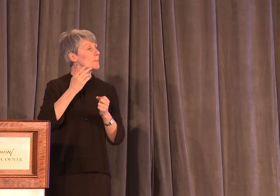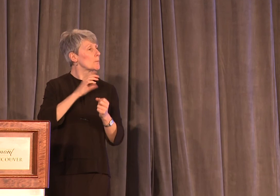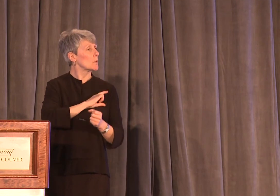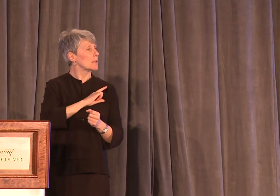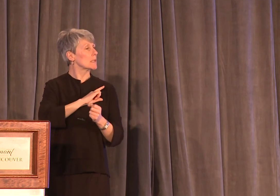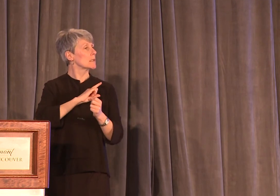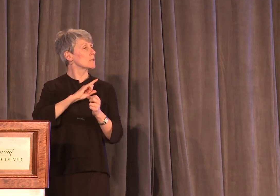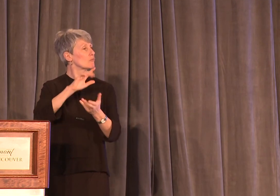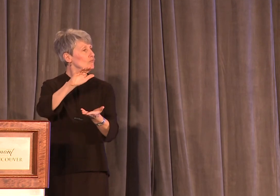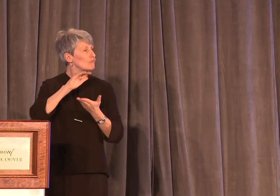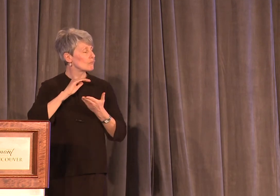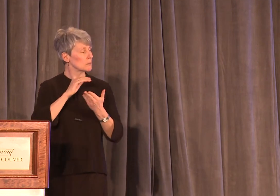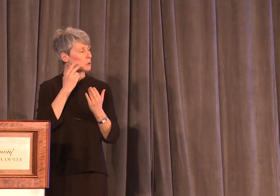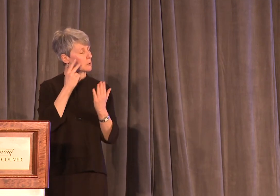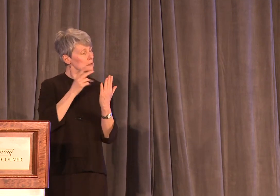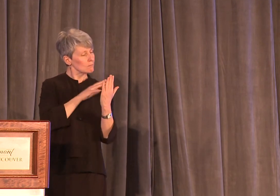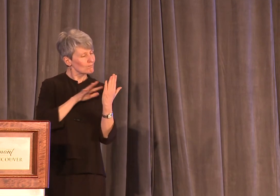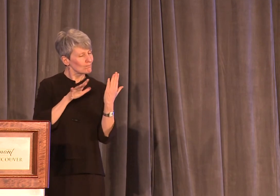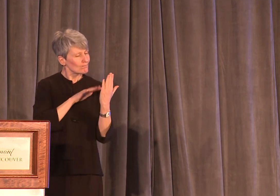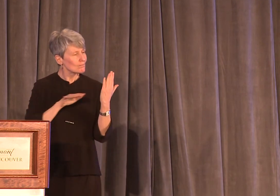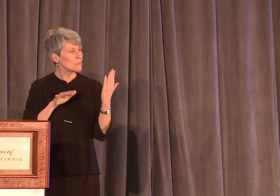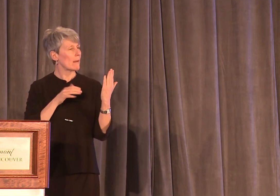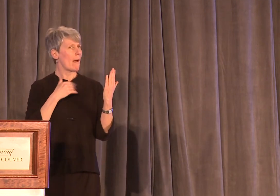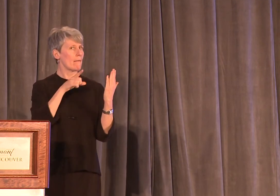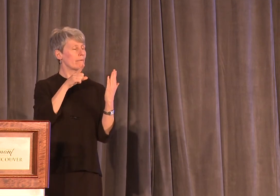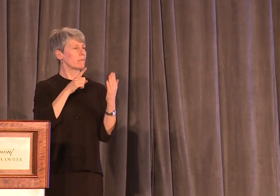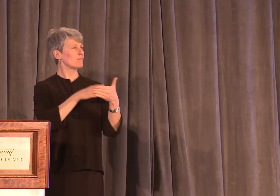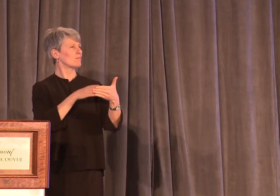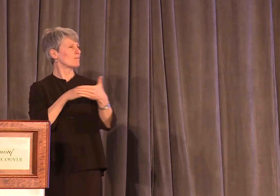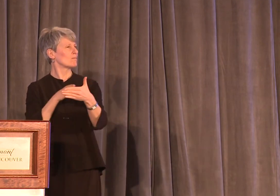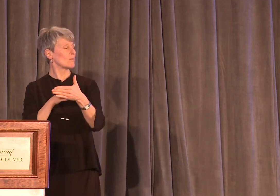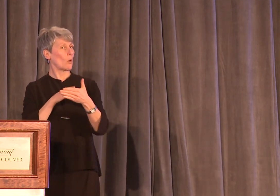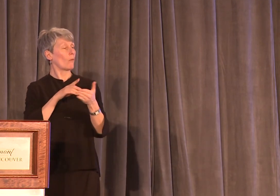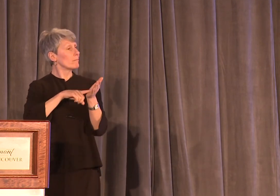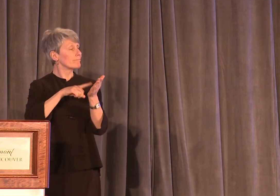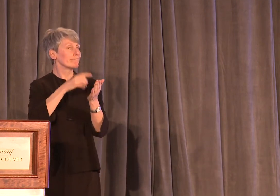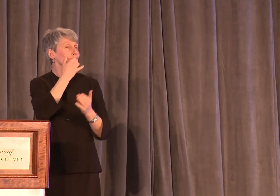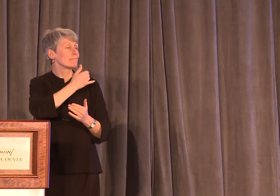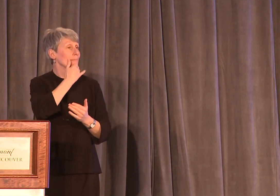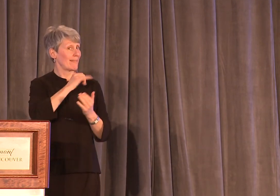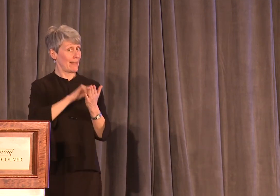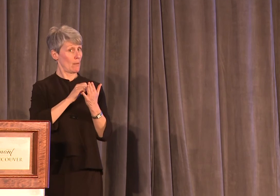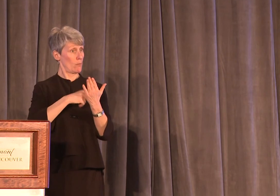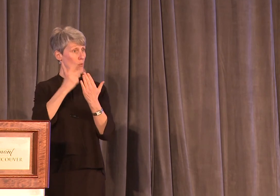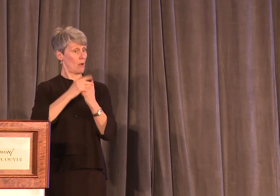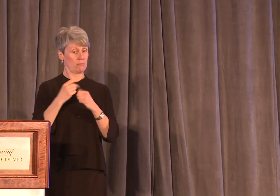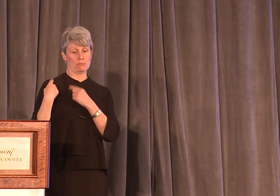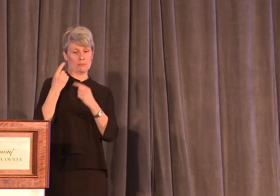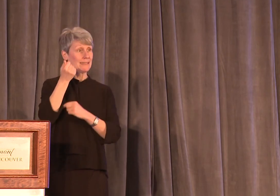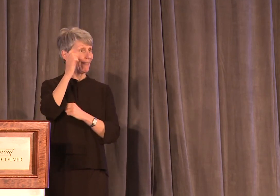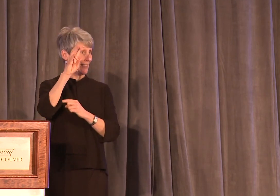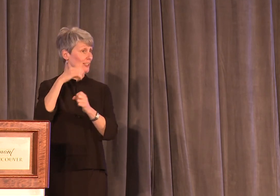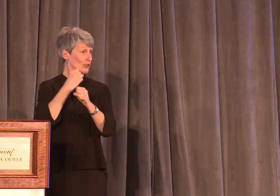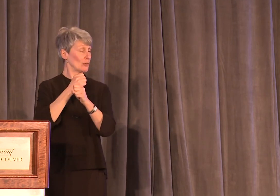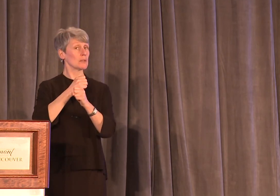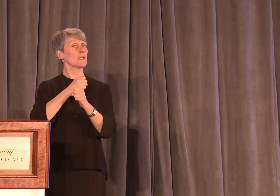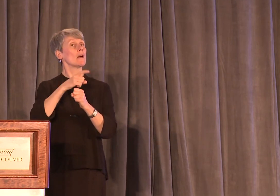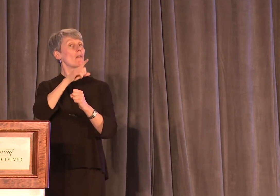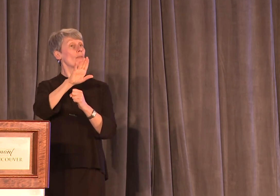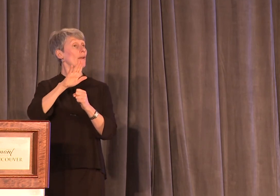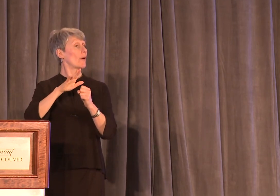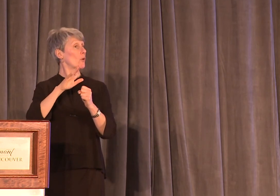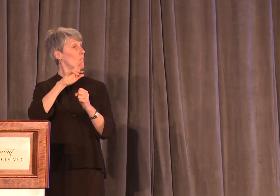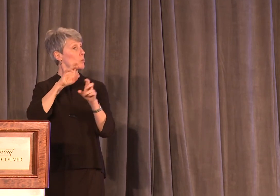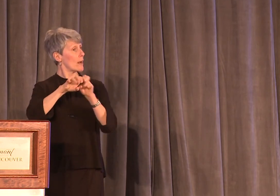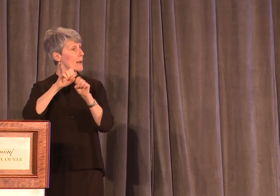once a year for signs of bias and investigative missteps. And since that program has been in place in the last 17 years, the city's unfounded rape